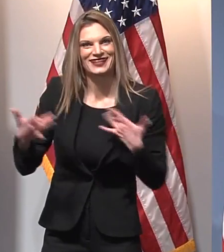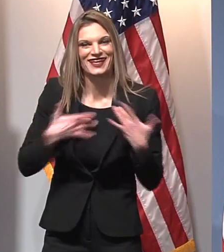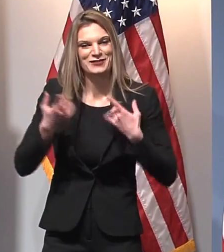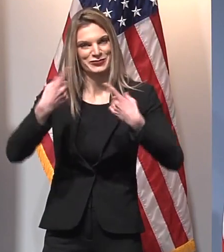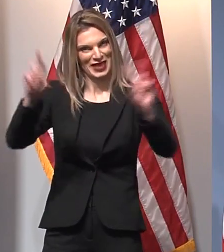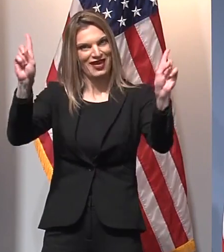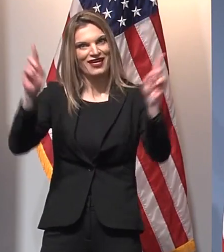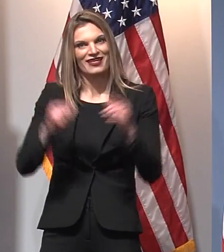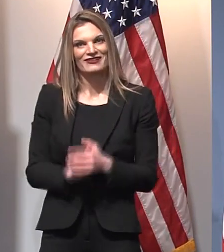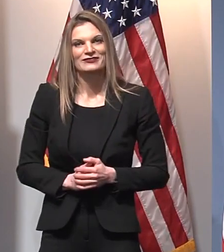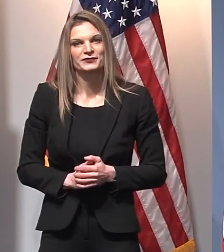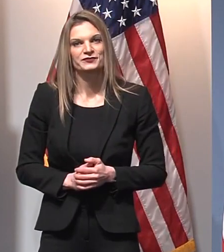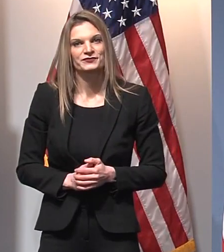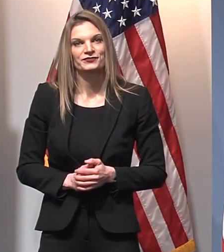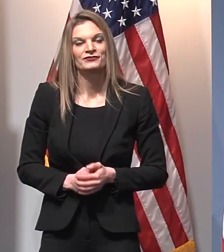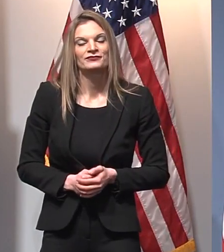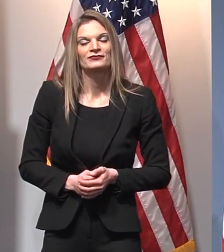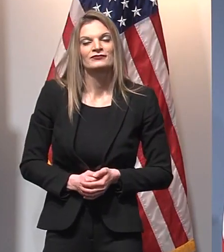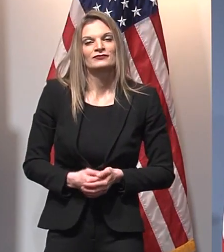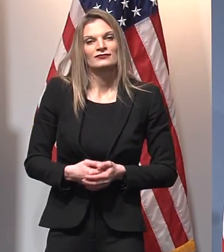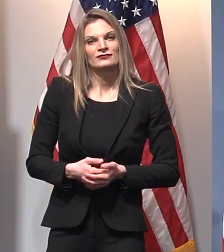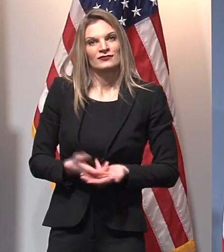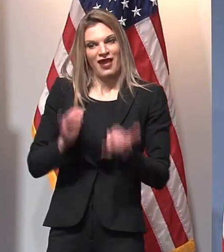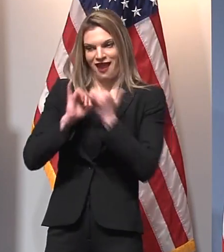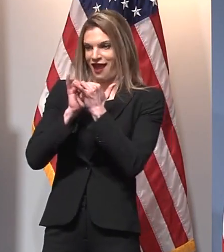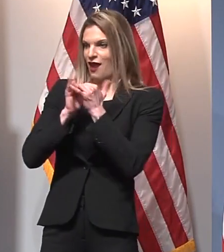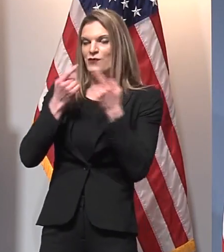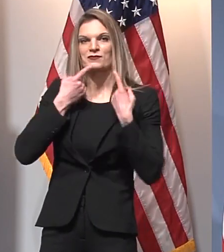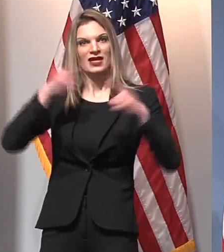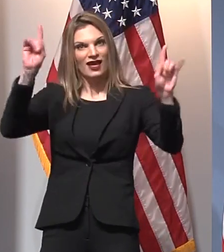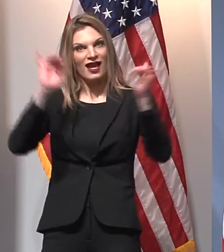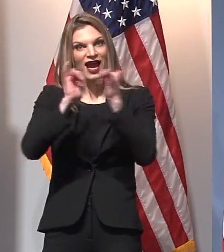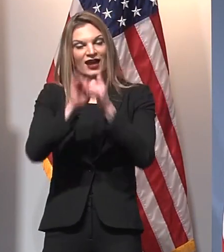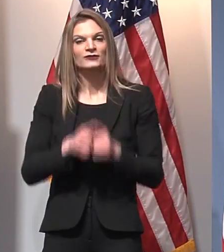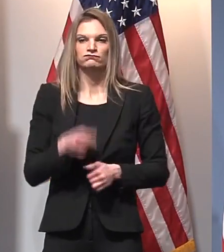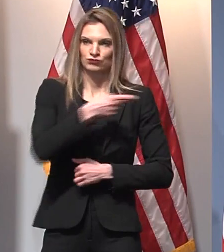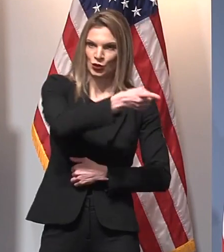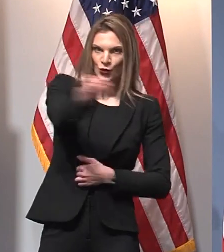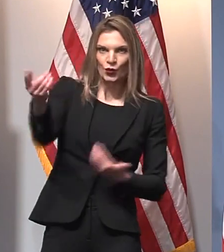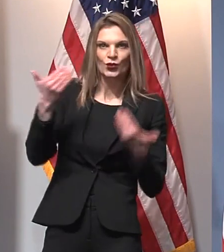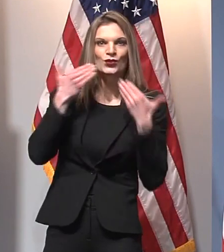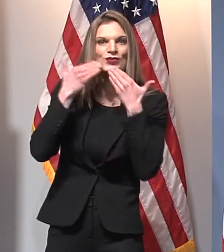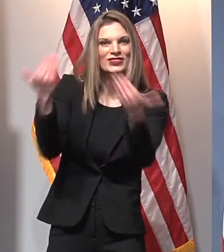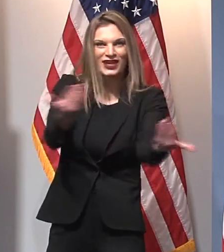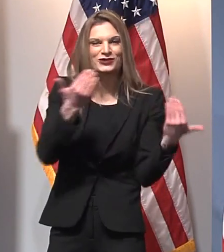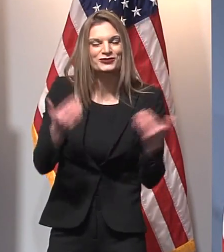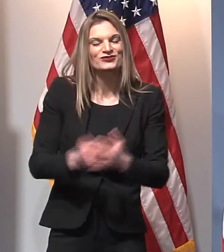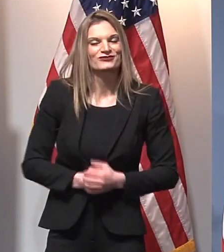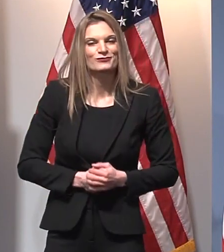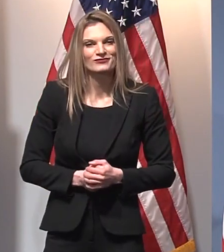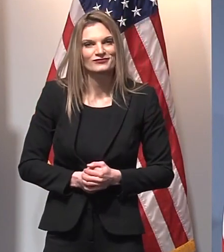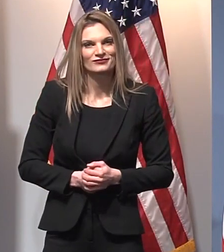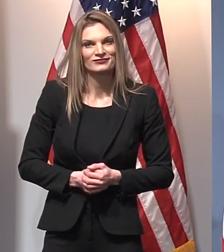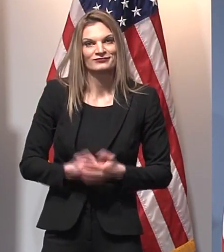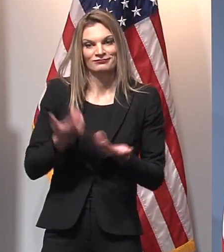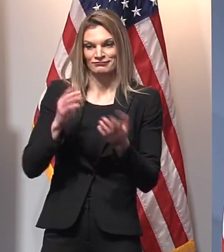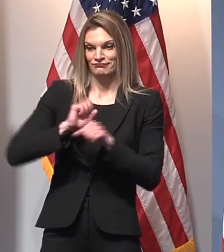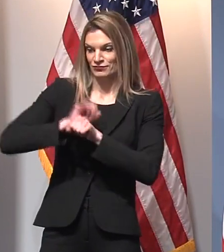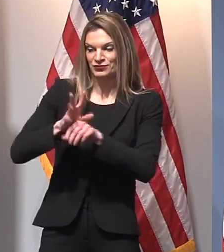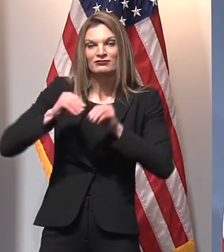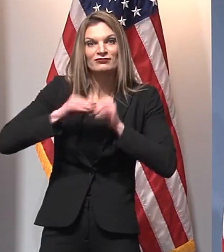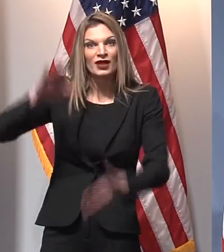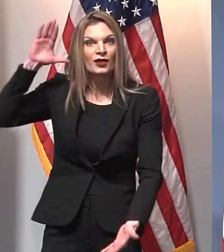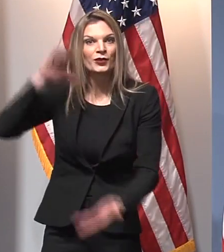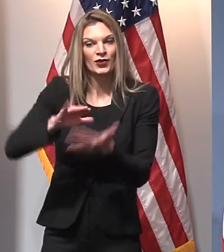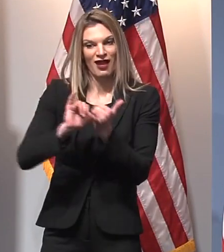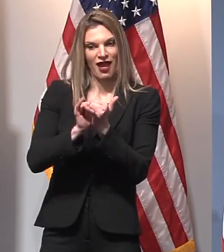It is thanks to all of you who have been careful and taken steps to slow the spread of COVID-19. We know this hasn't been